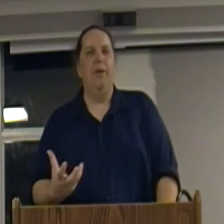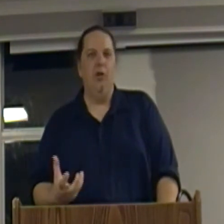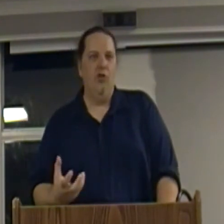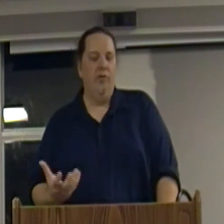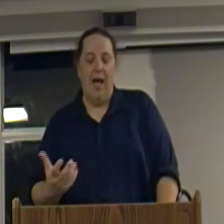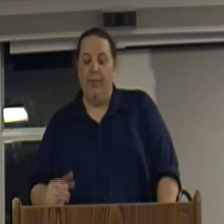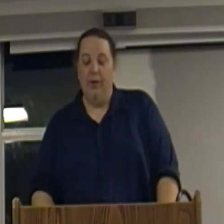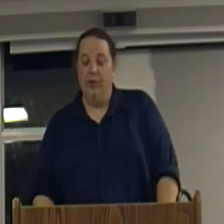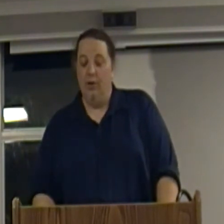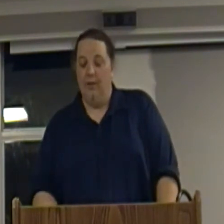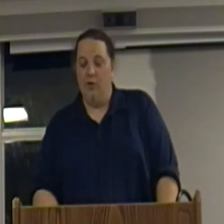combinations of corporations.